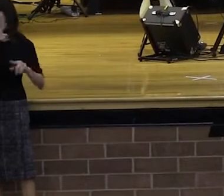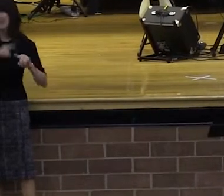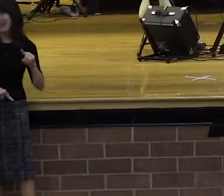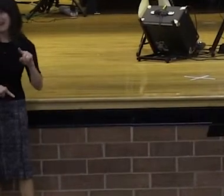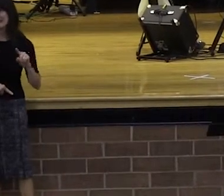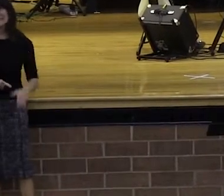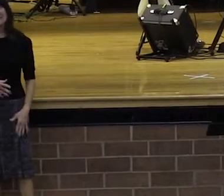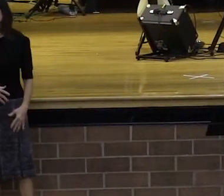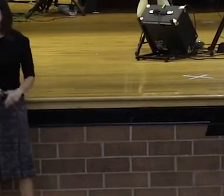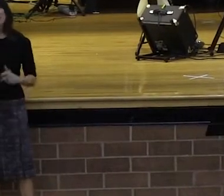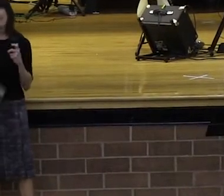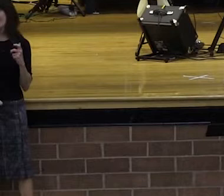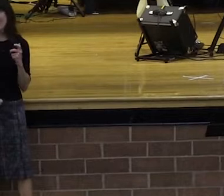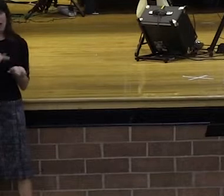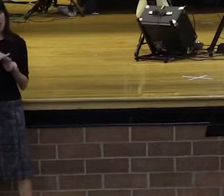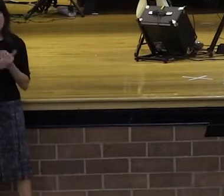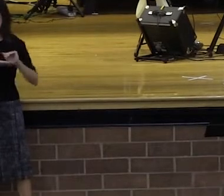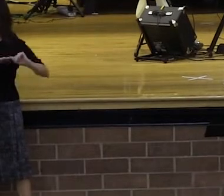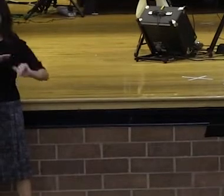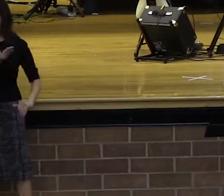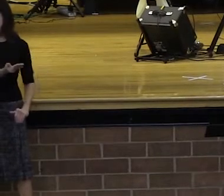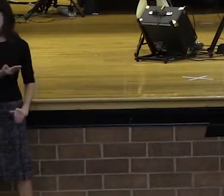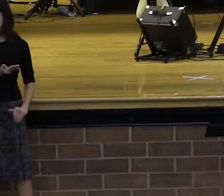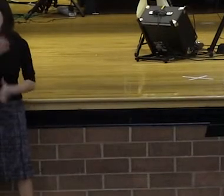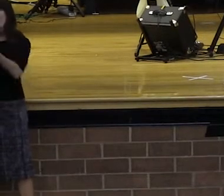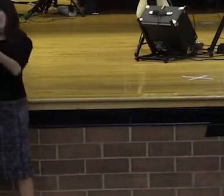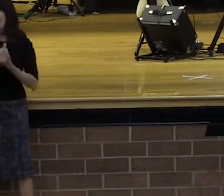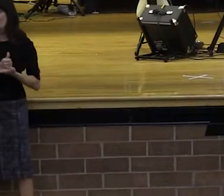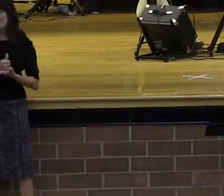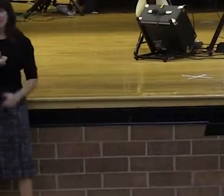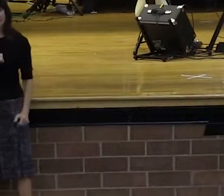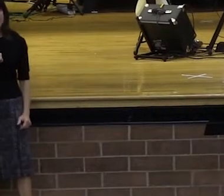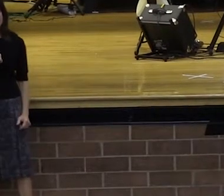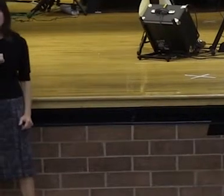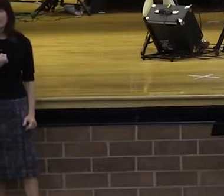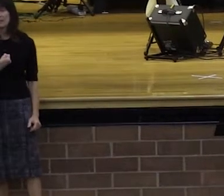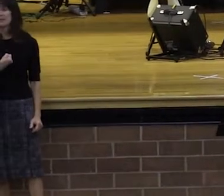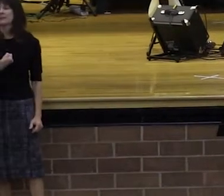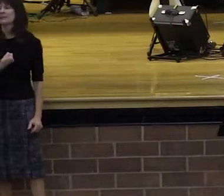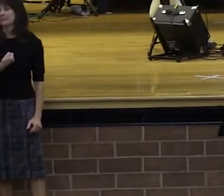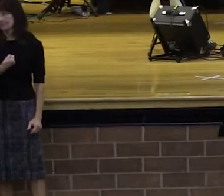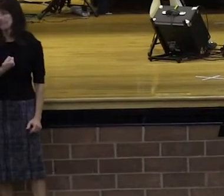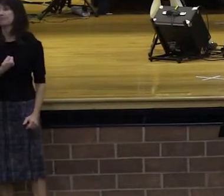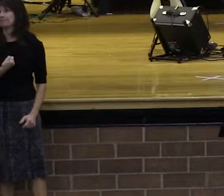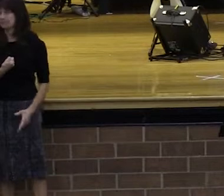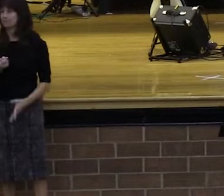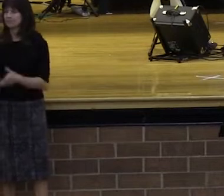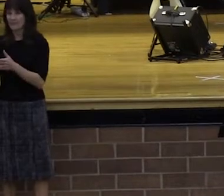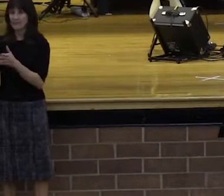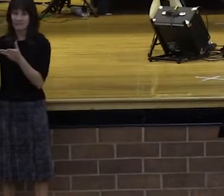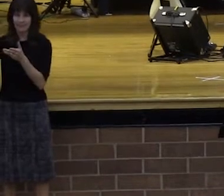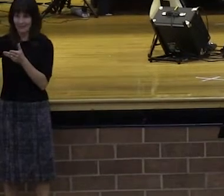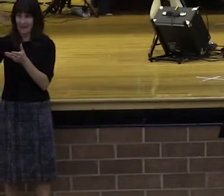only one here that has ever struggled, okay, with parts of the nature of God? But you sowed that forgiveness and you were so pumped because it was